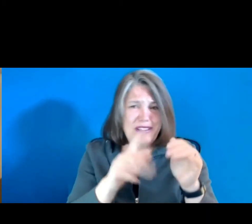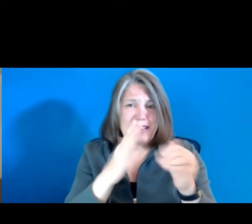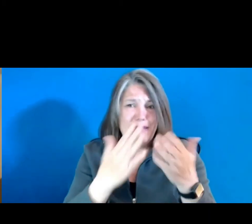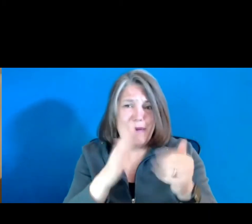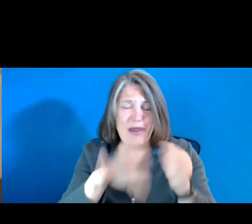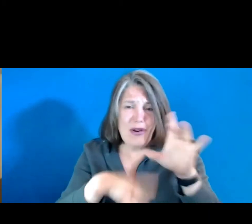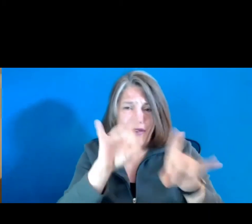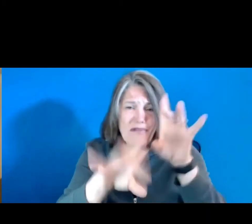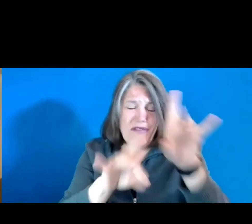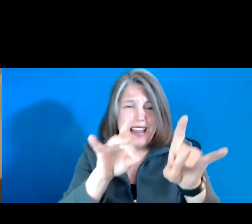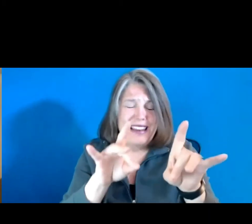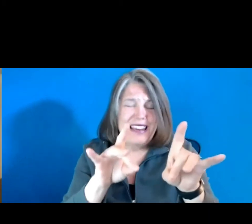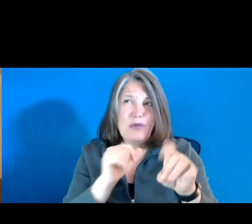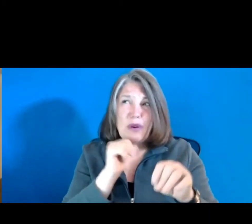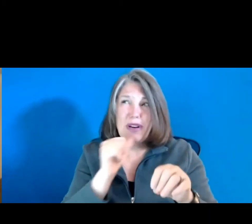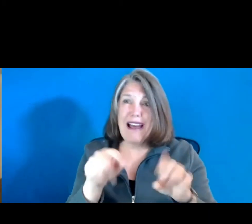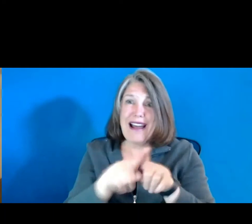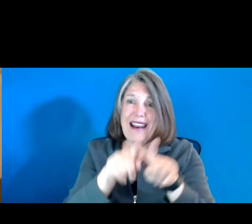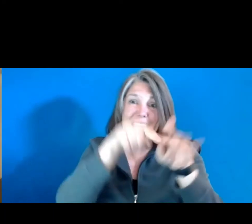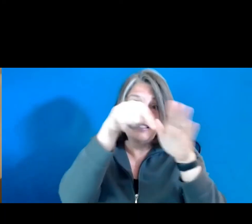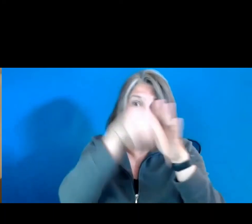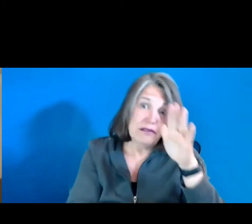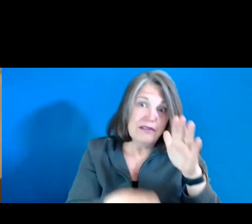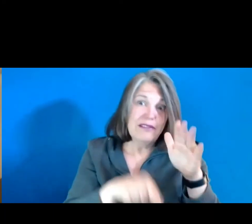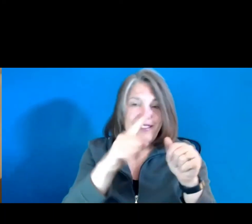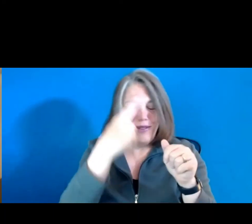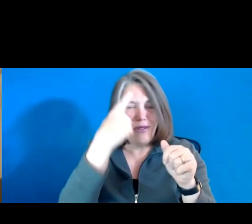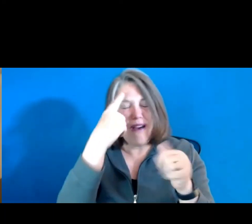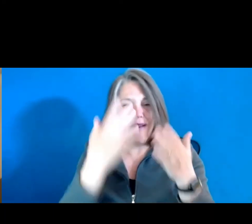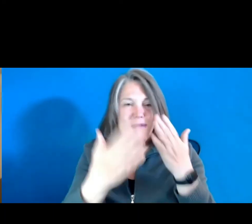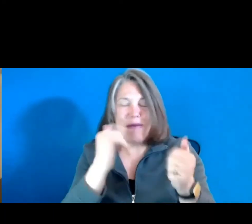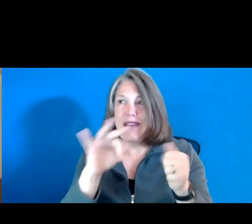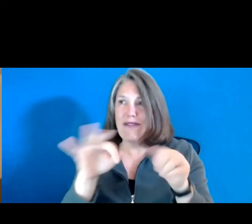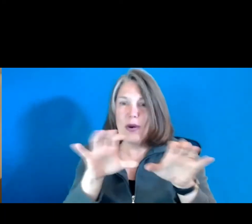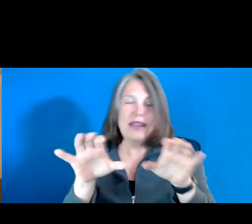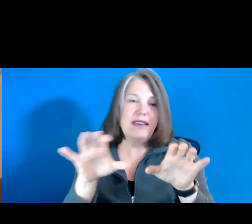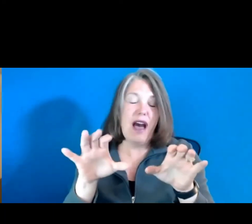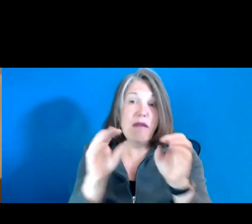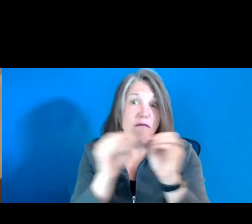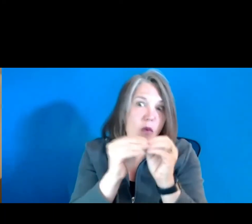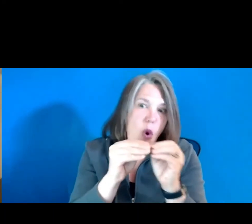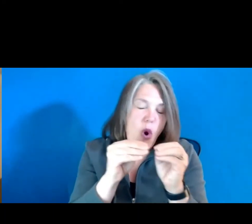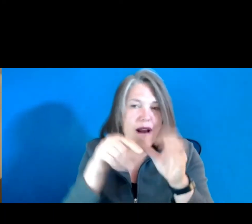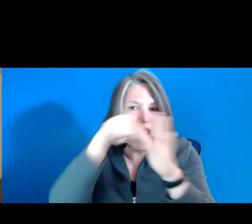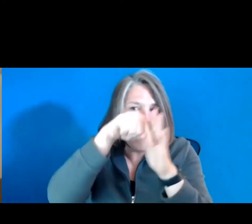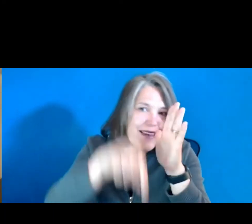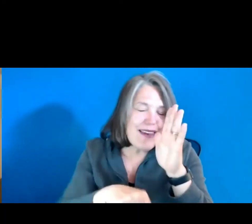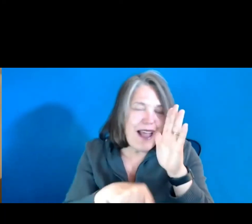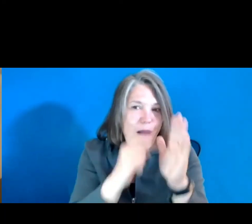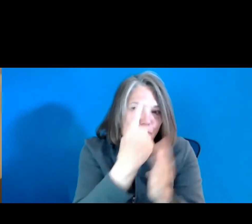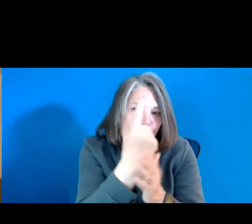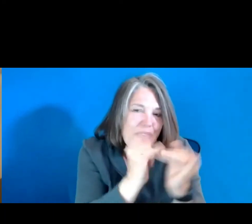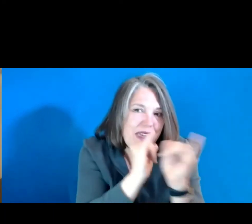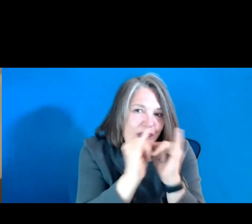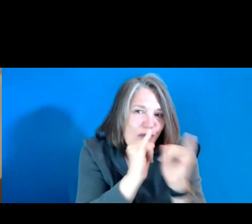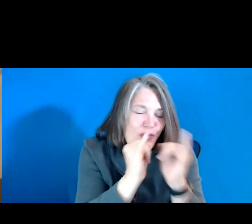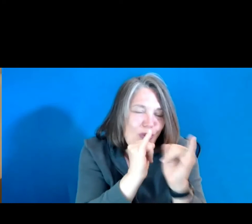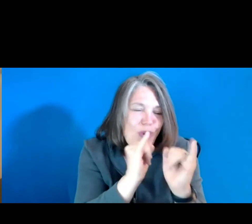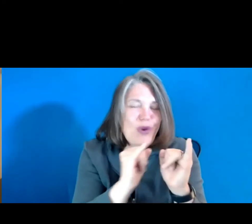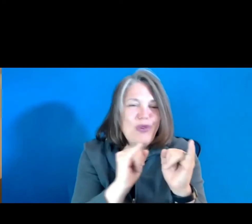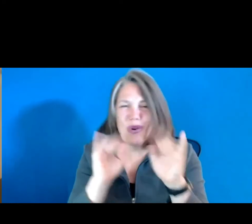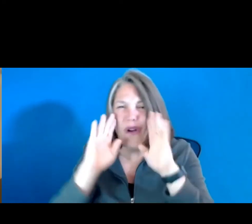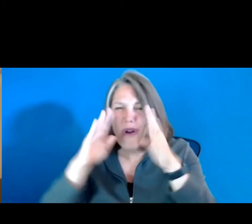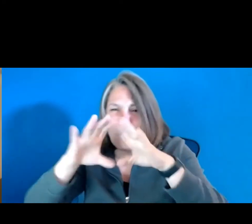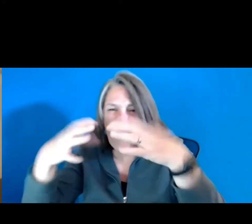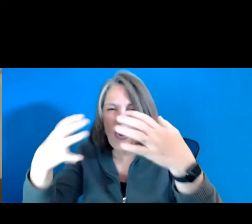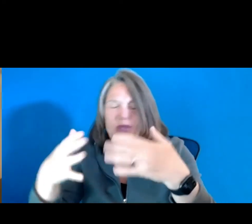insightful as they might have been if you had done more in-depth single interviews than focus groups. So you can